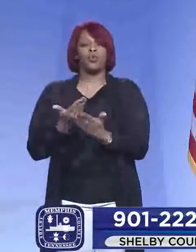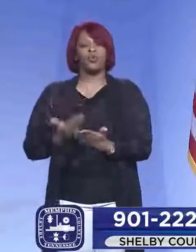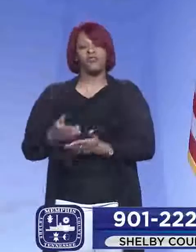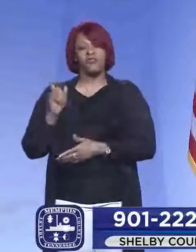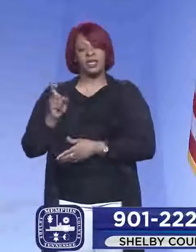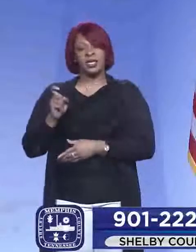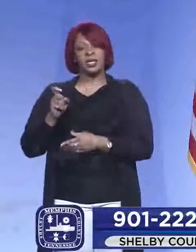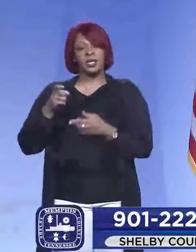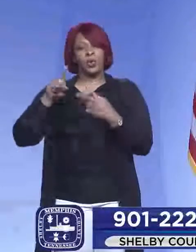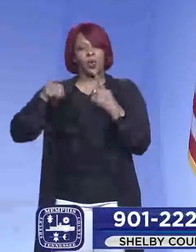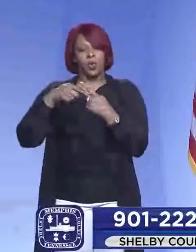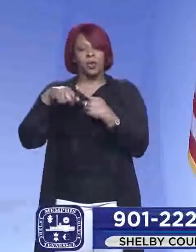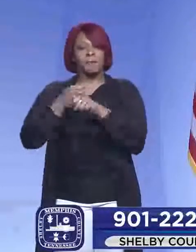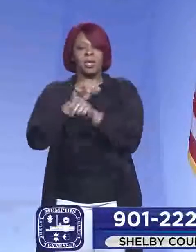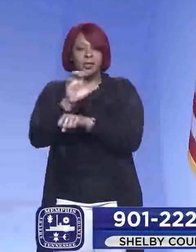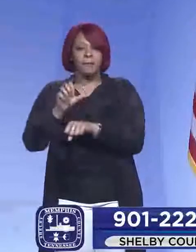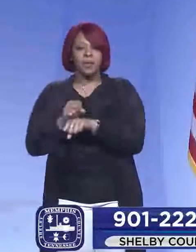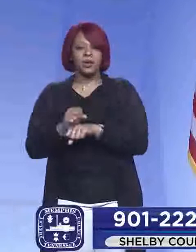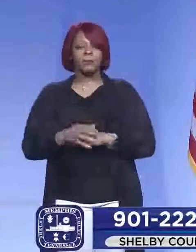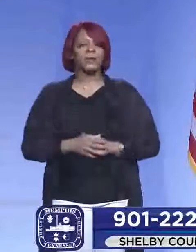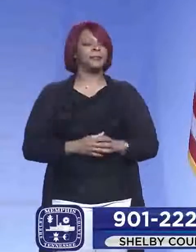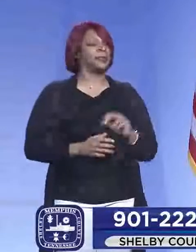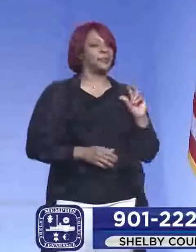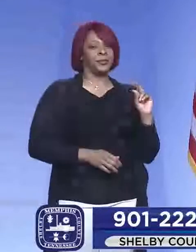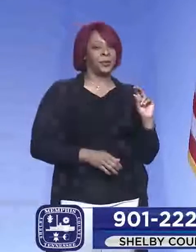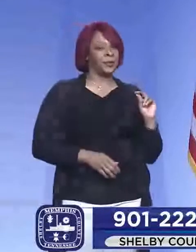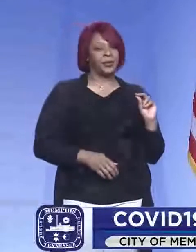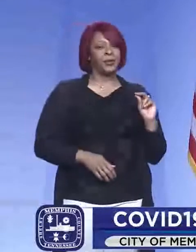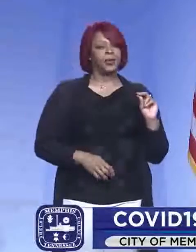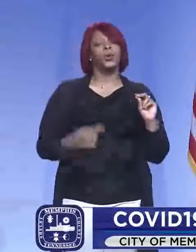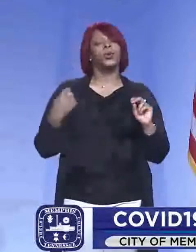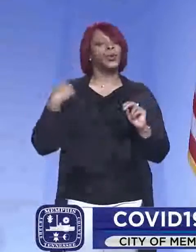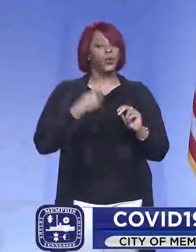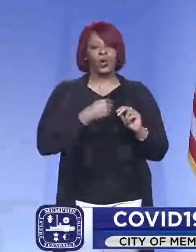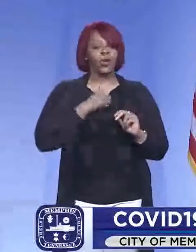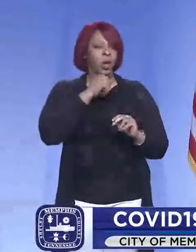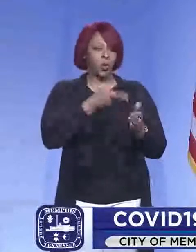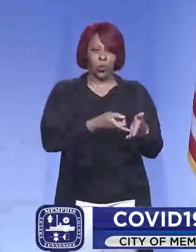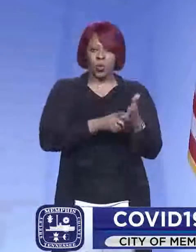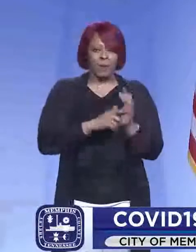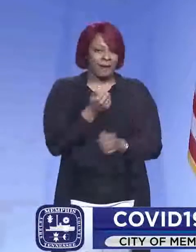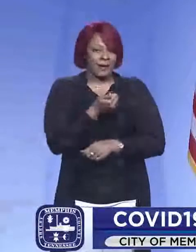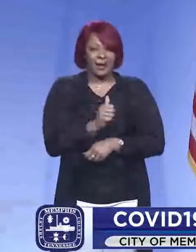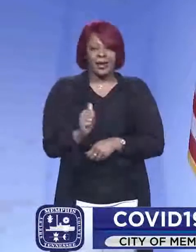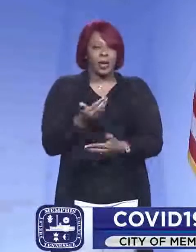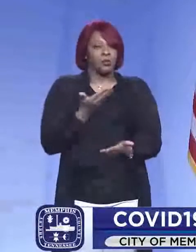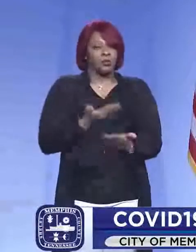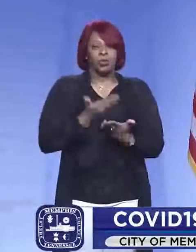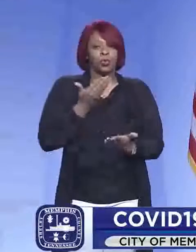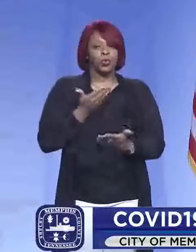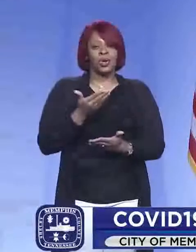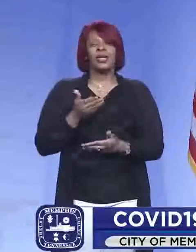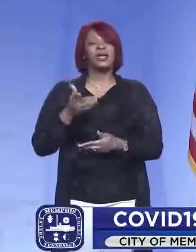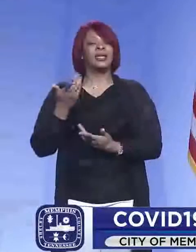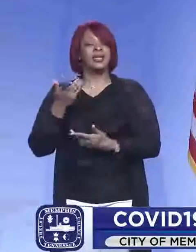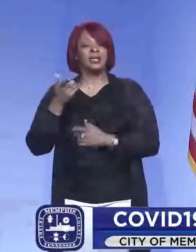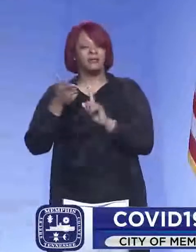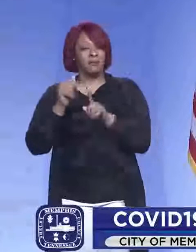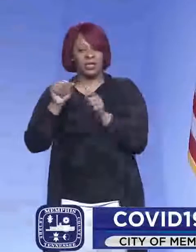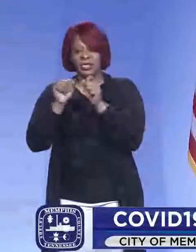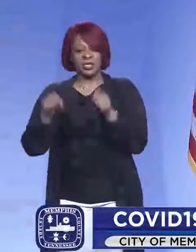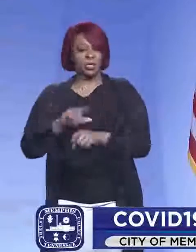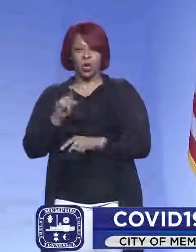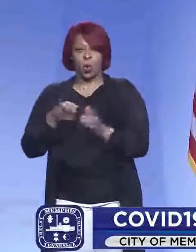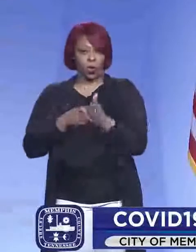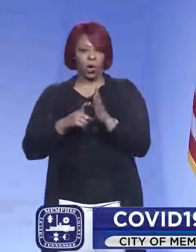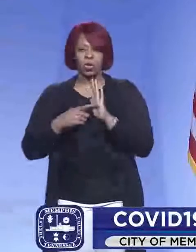in the appointment-making process? No, the, the, we, we don't require any, uh, proof and neither does the state, is my understanding that there is